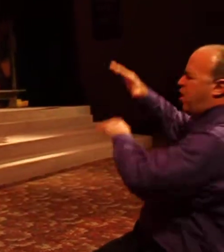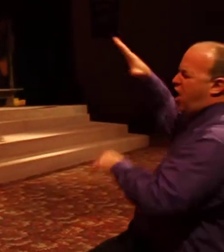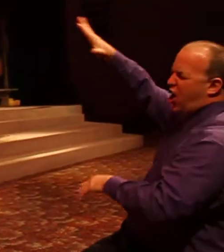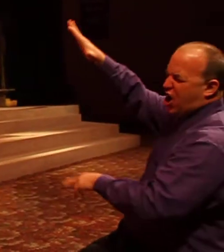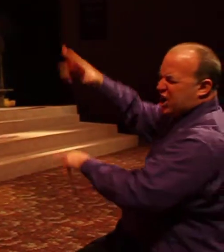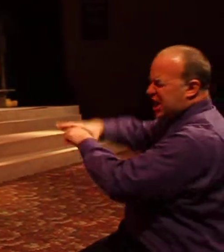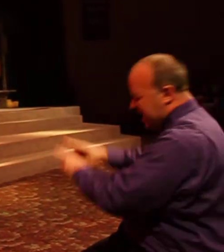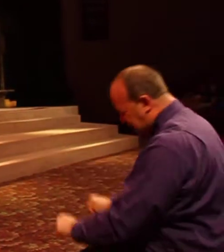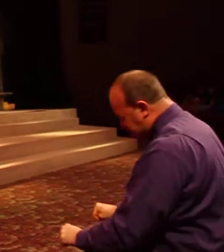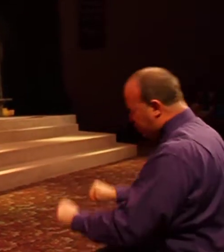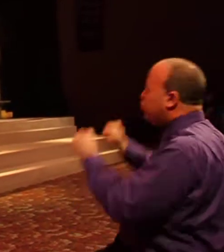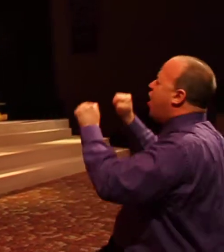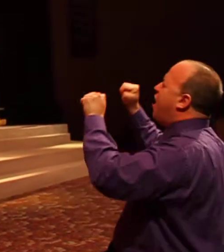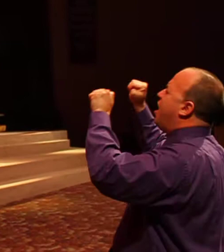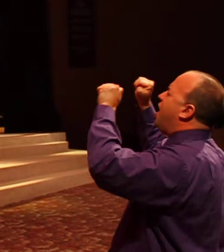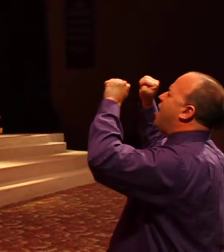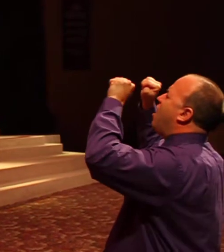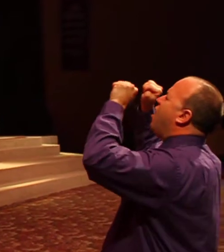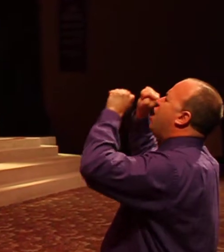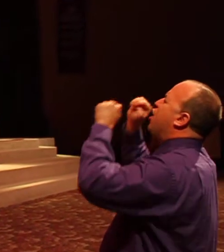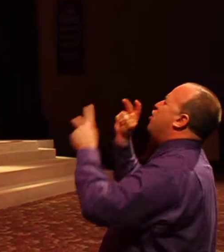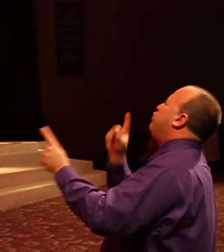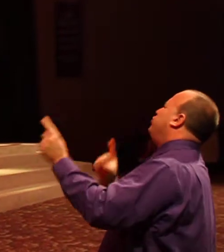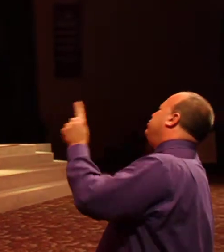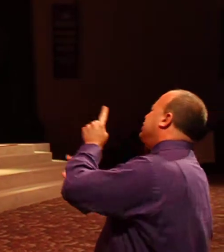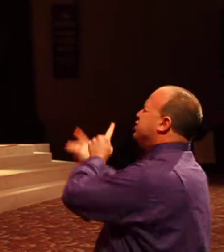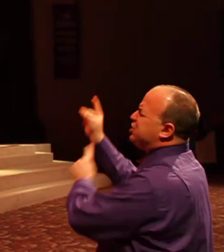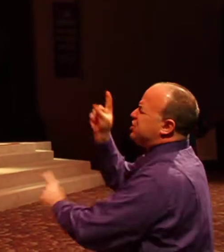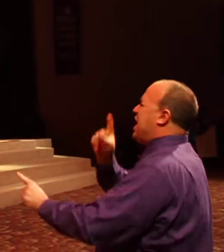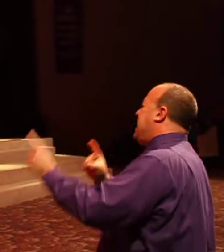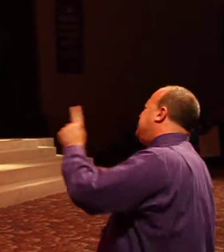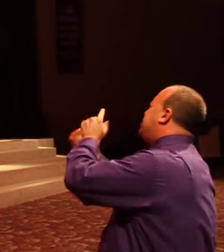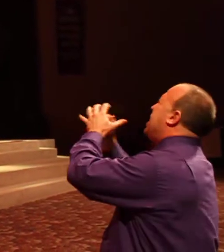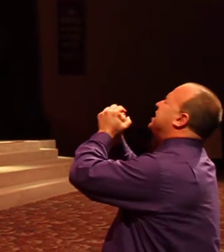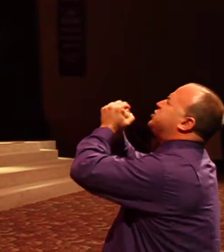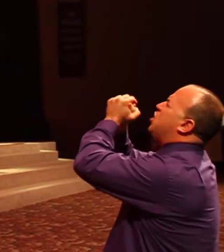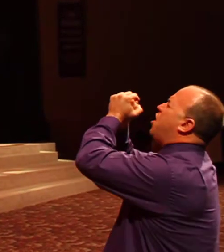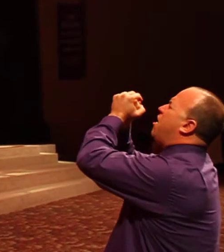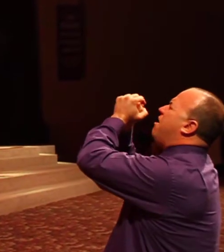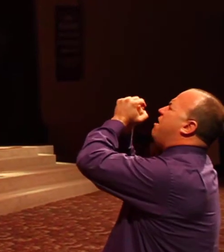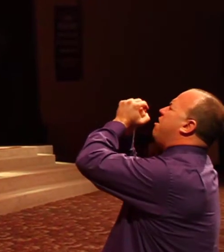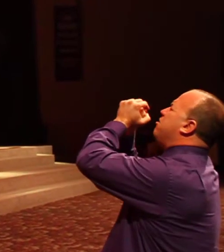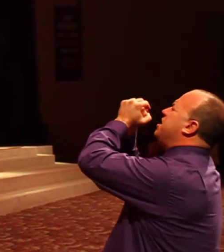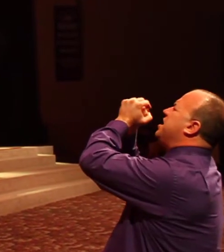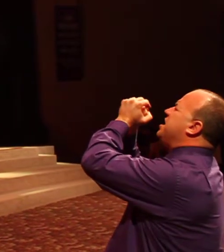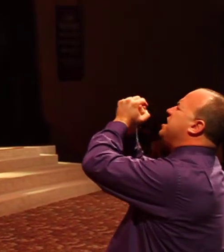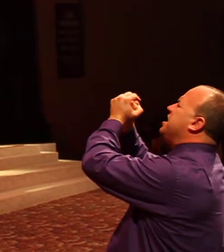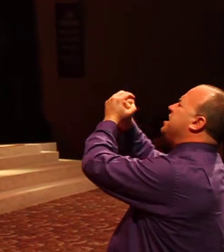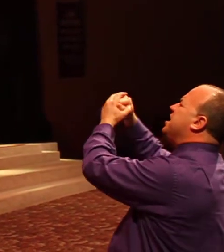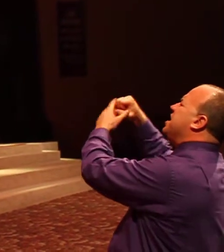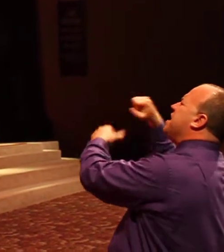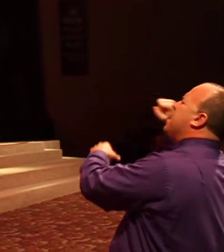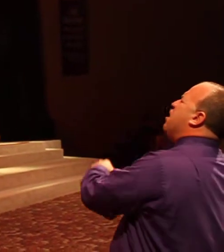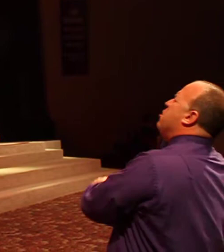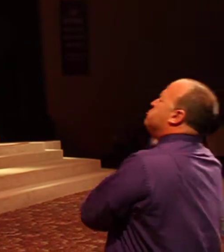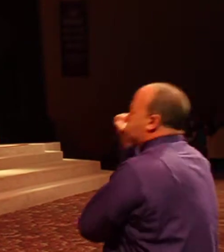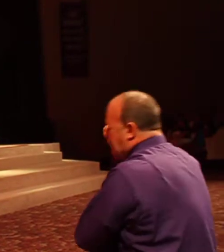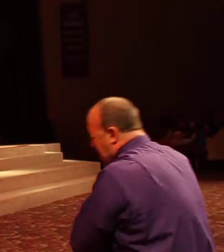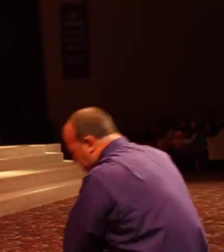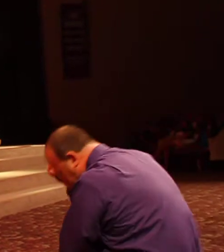his throne He makes my story of